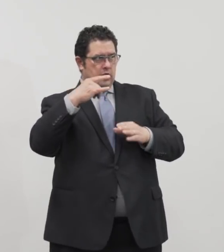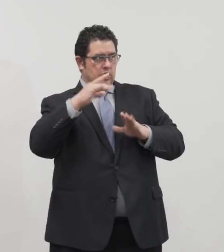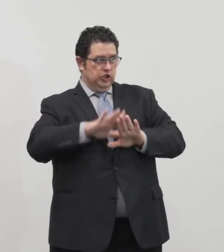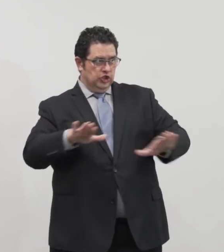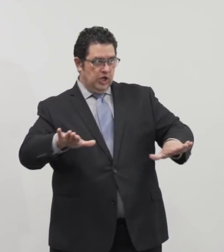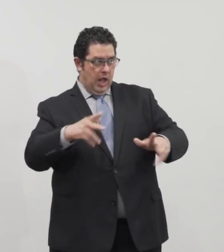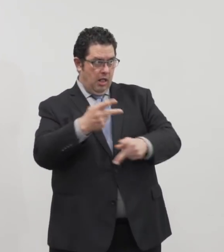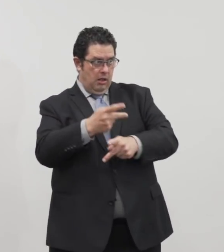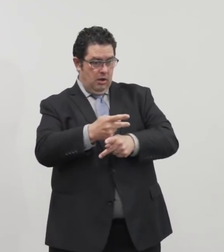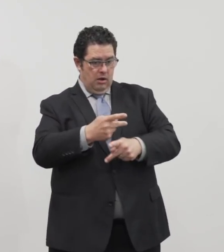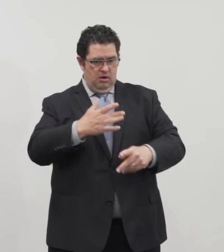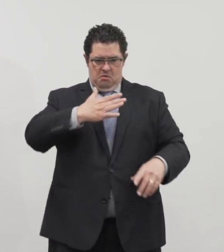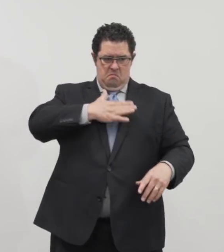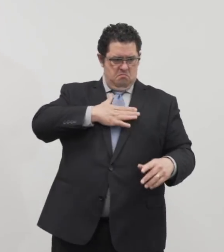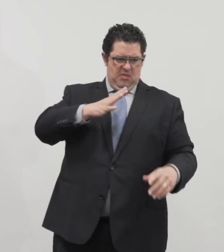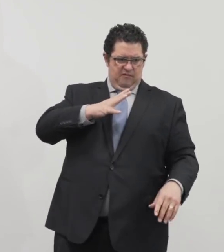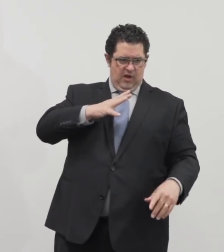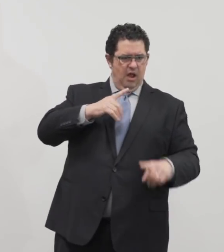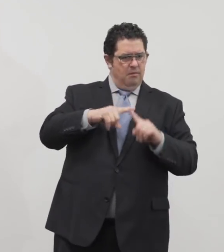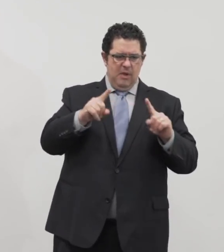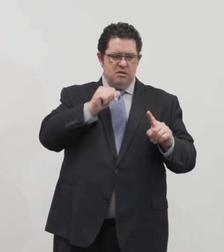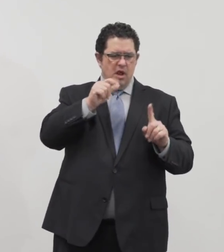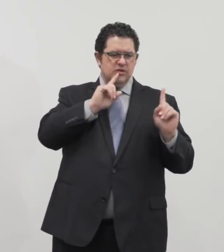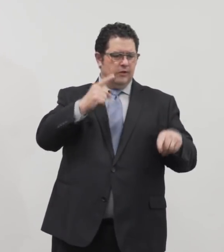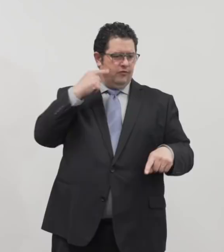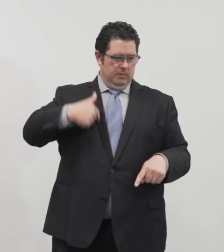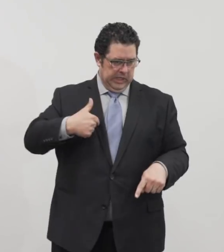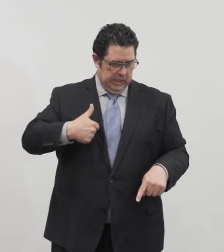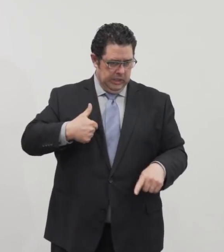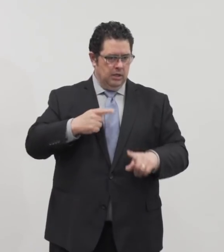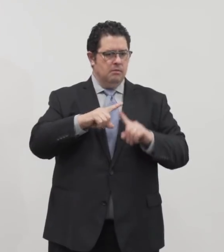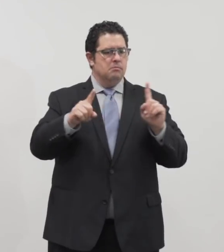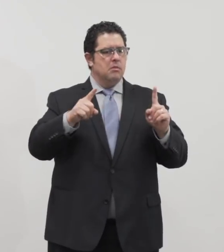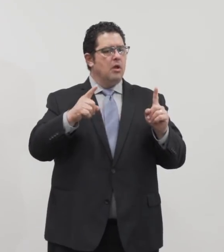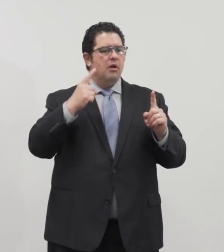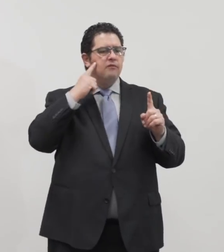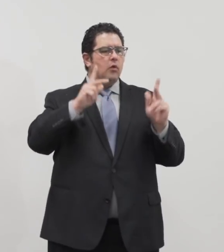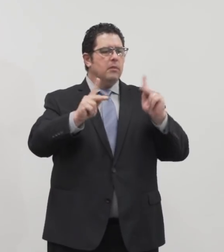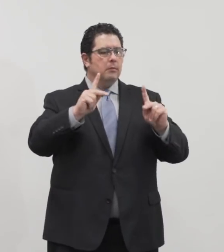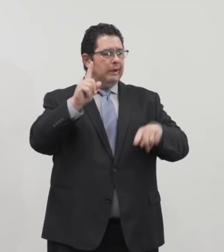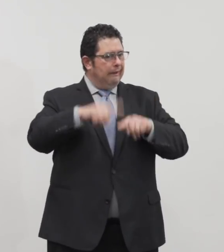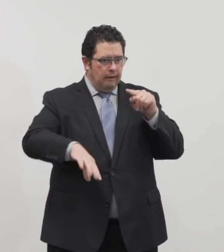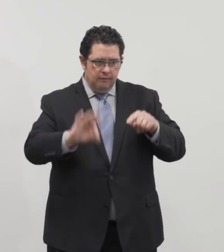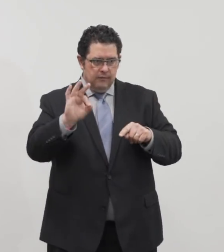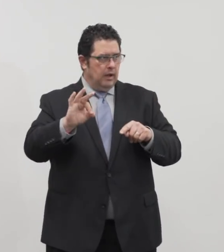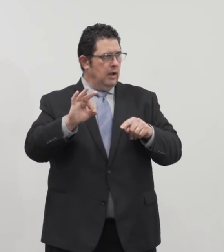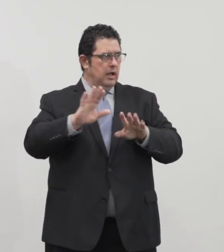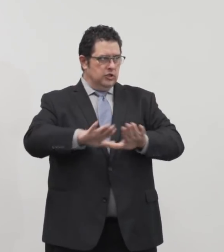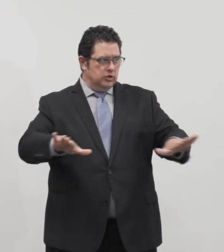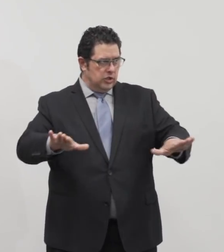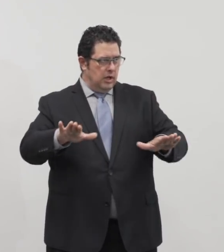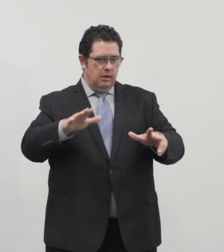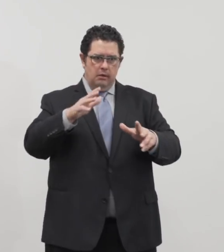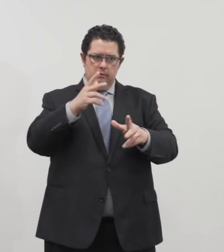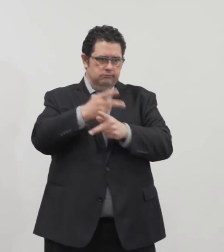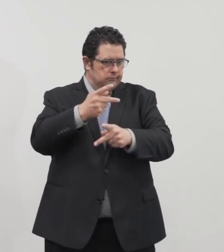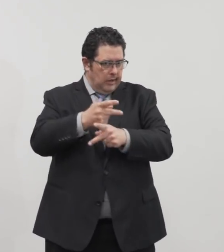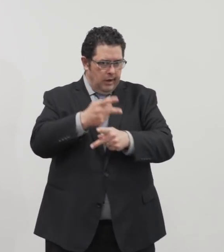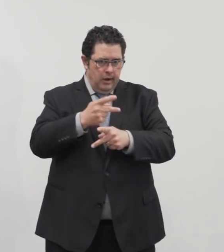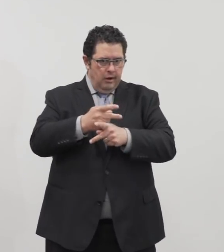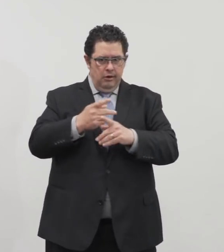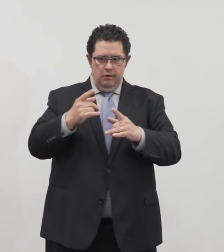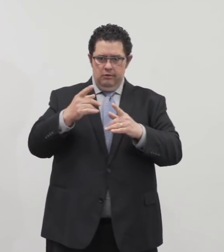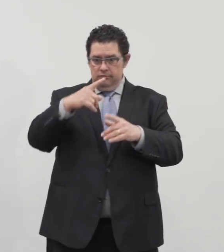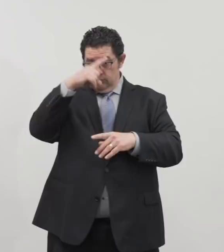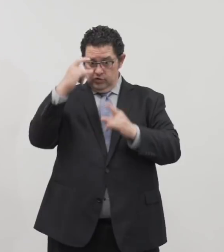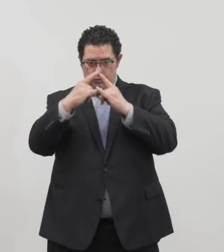my childcare is fine. So this is not just answering for me, but for a lot of people that can't find childcare, and if summer camps are still in limbo, and some of